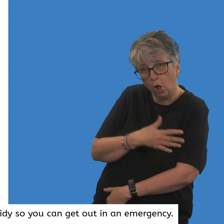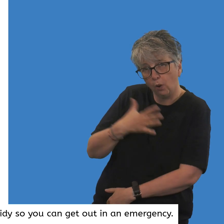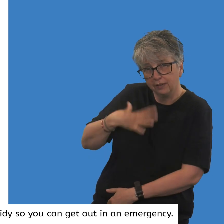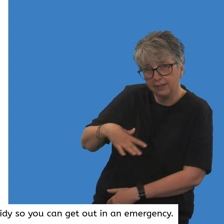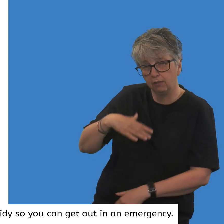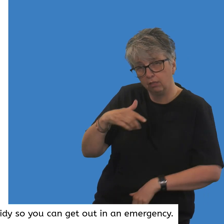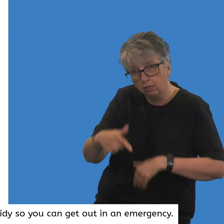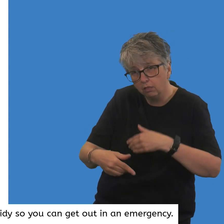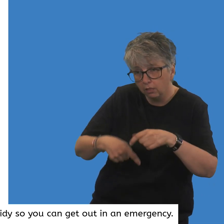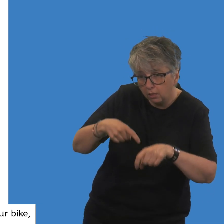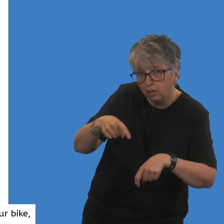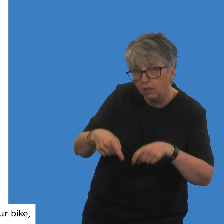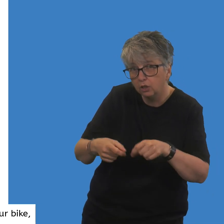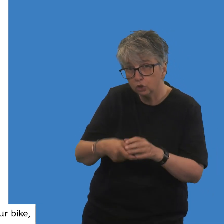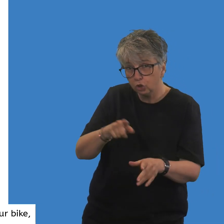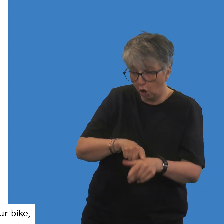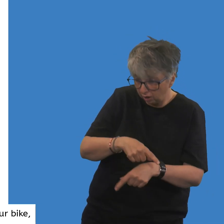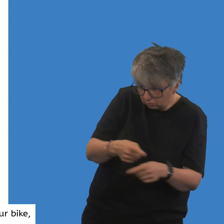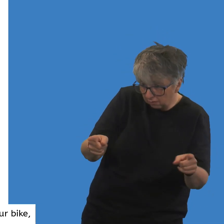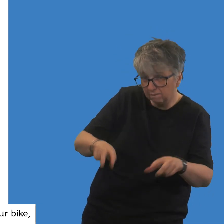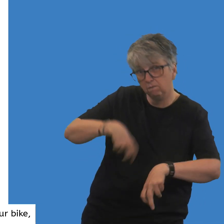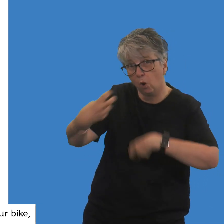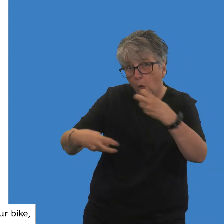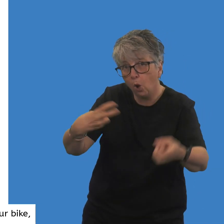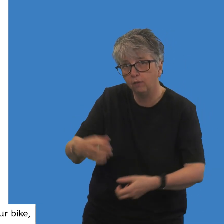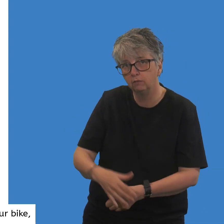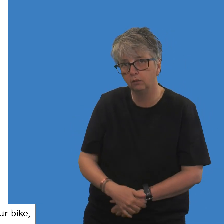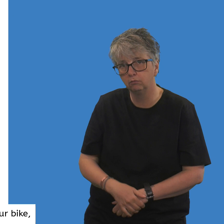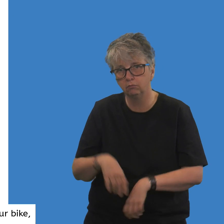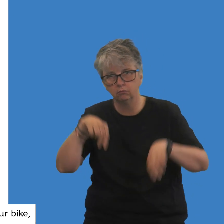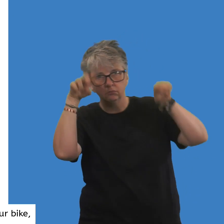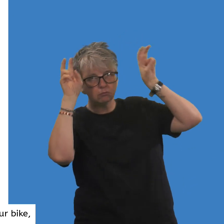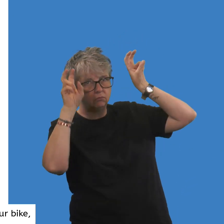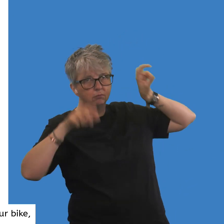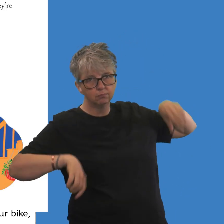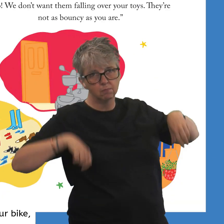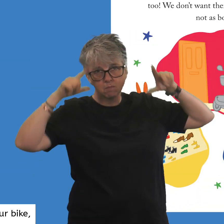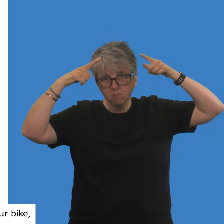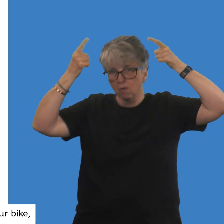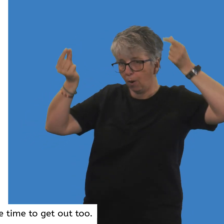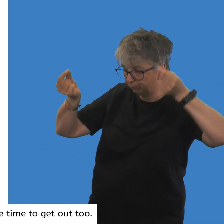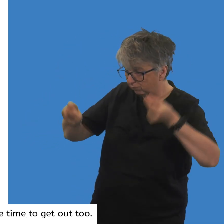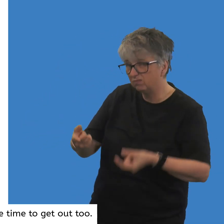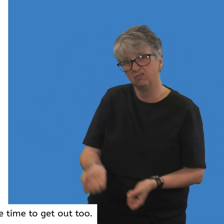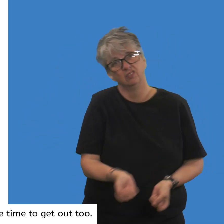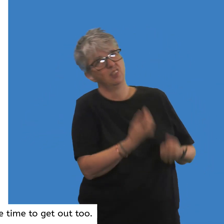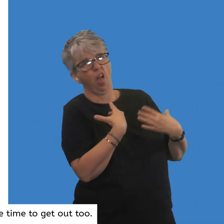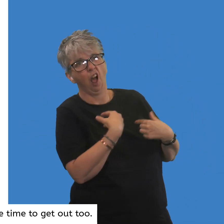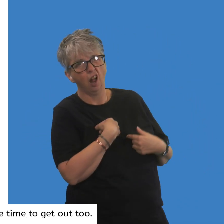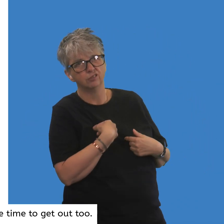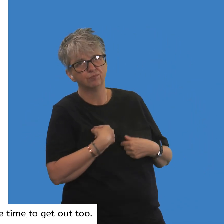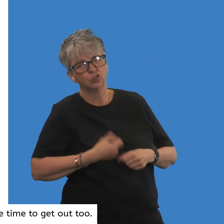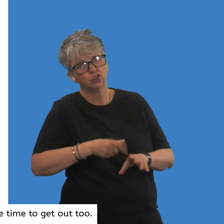get out in an emergency. The firefighters need to get in quickly without falling over your bike. Harry,